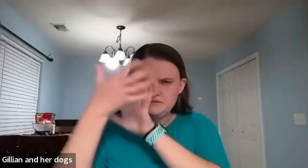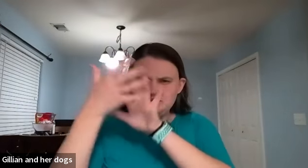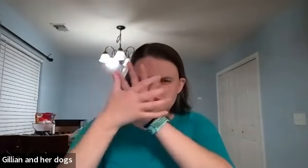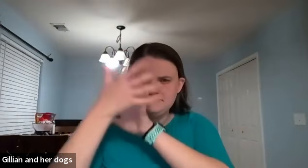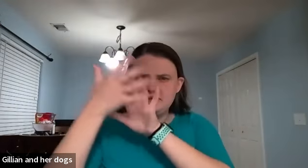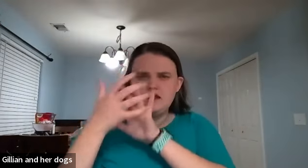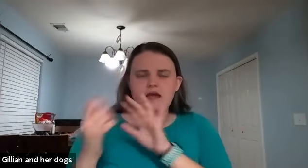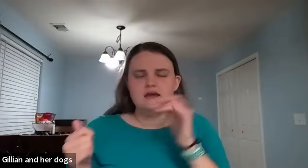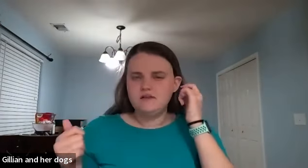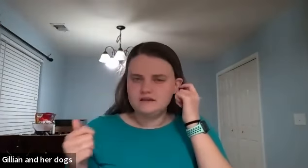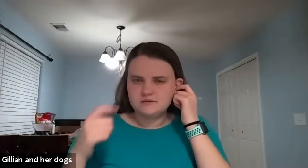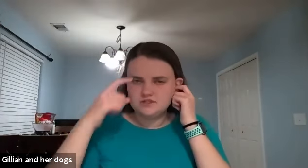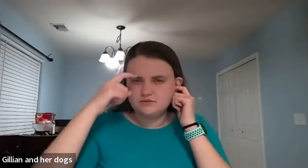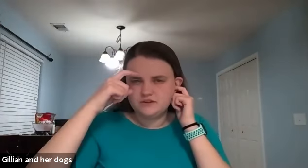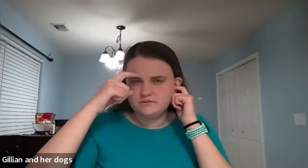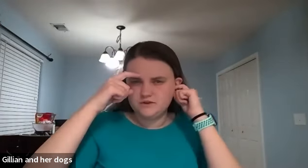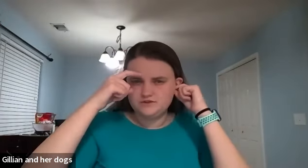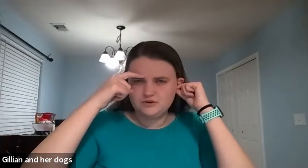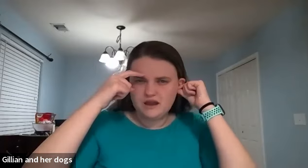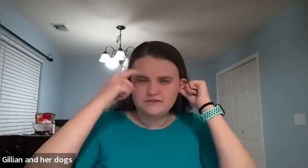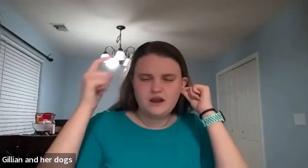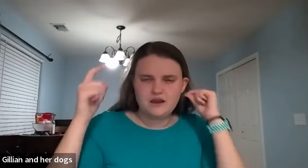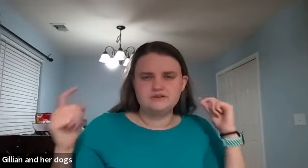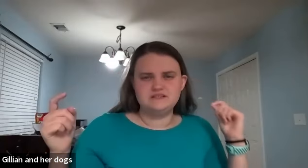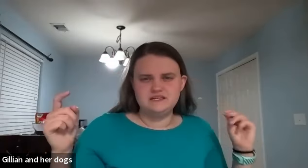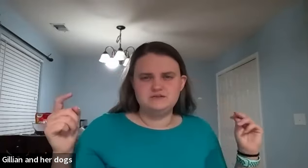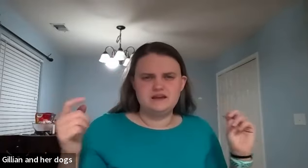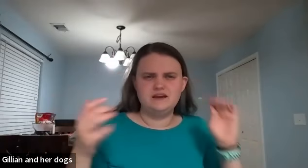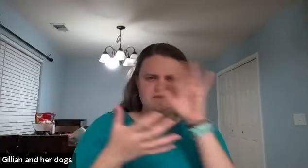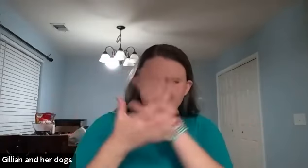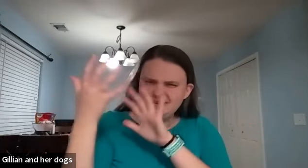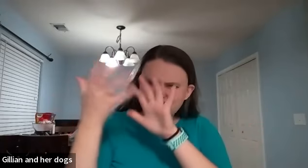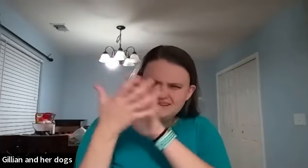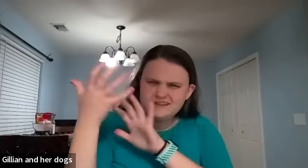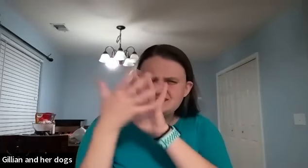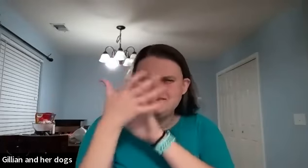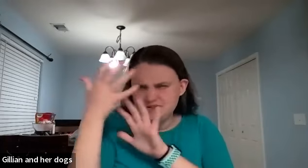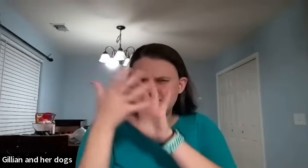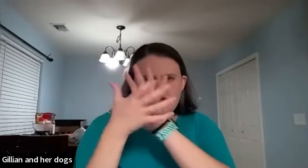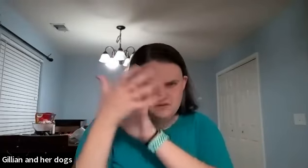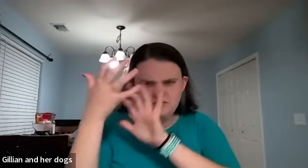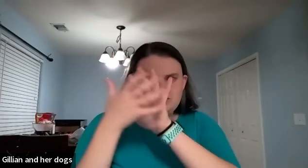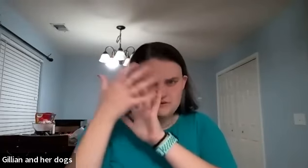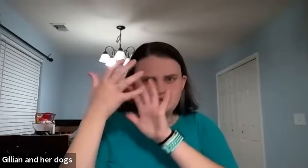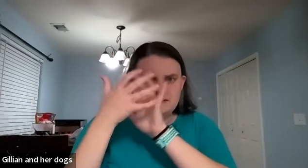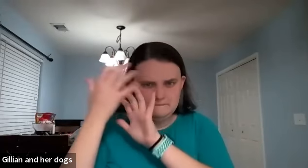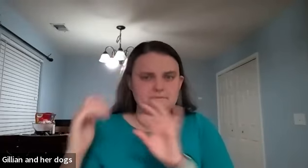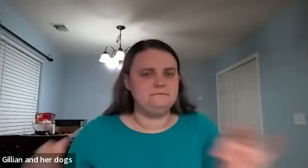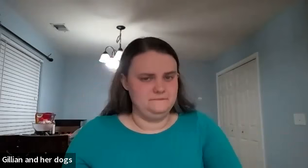confused and a lot of times you with confused you have your eyebrows again doing that kind of like that's confusing i'm confused sort of thing mm